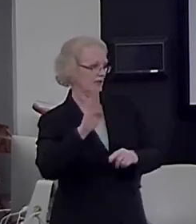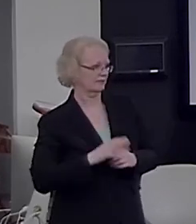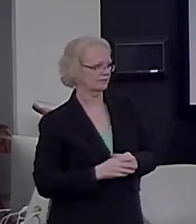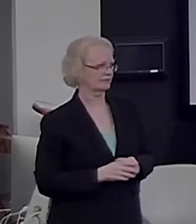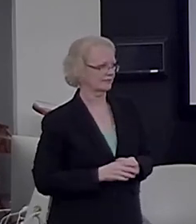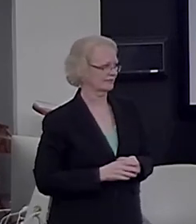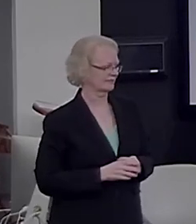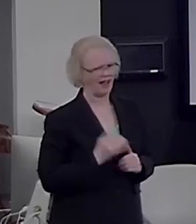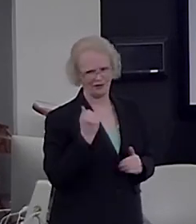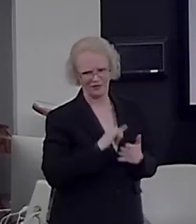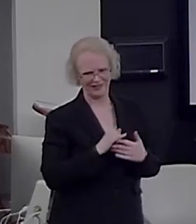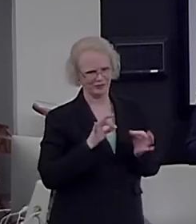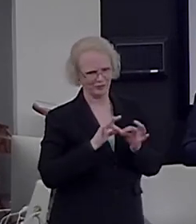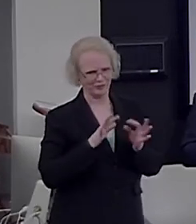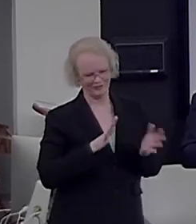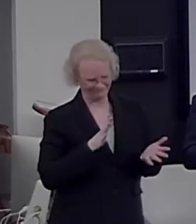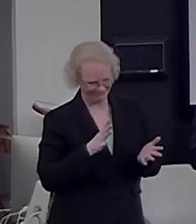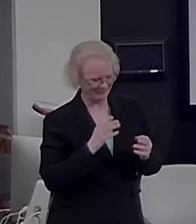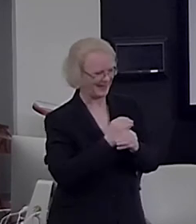I know this is challenging.